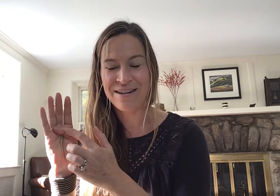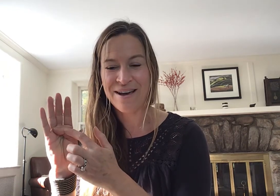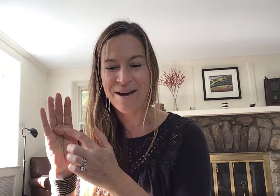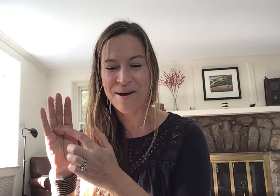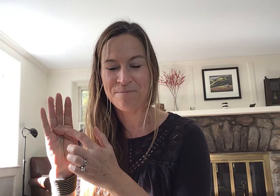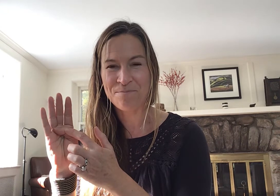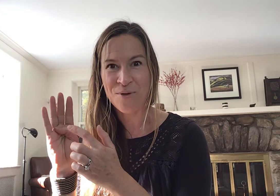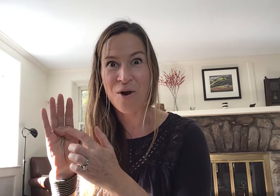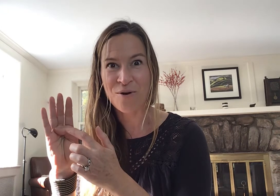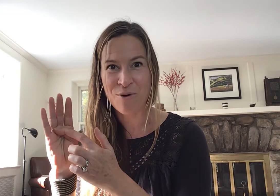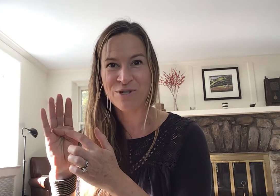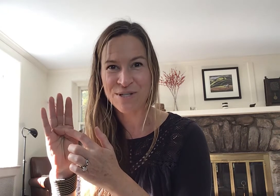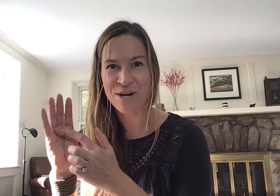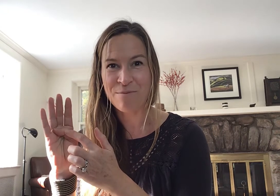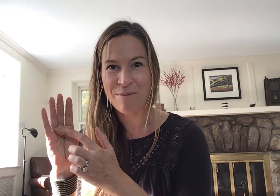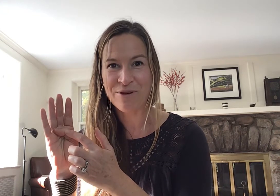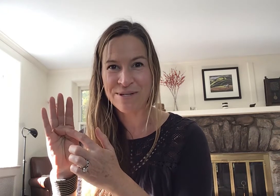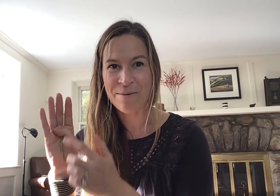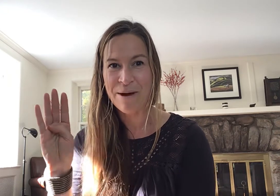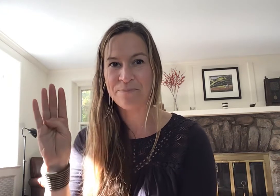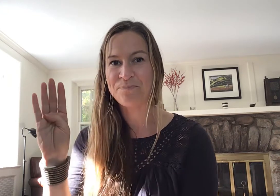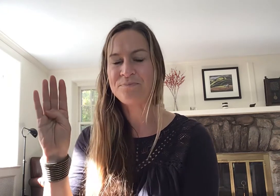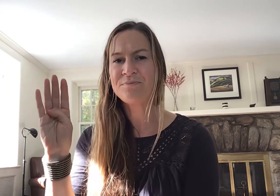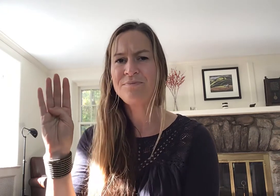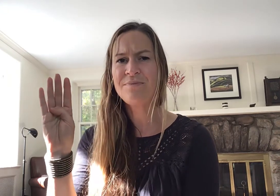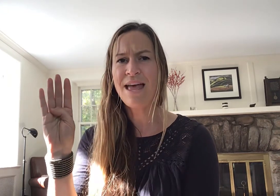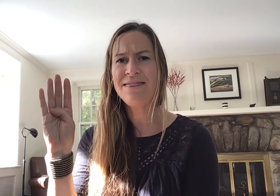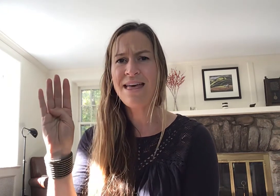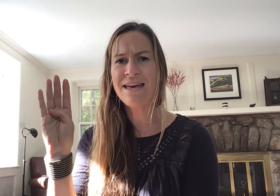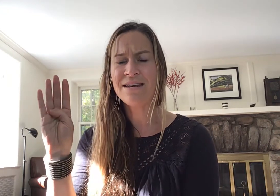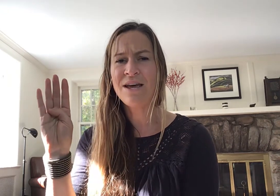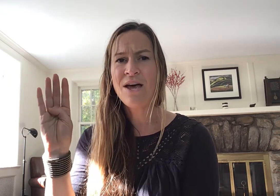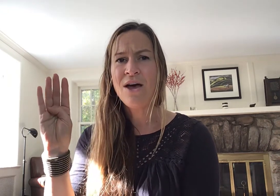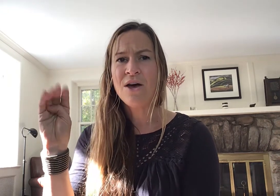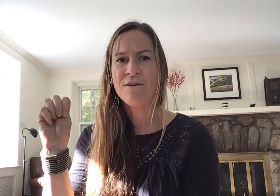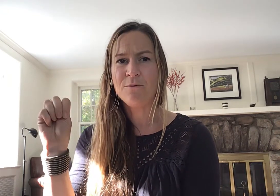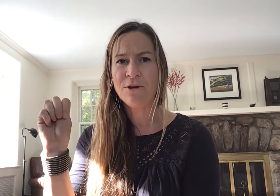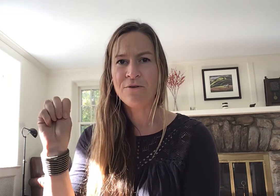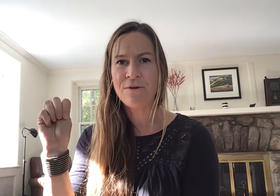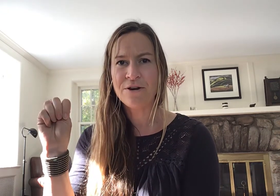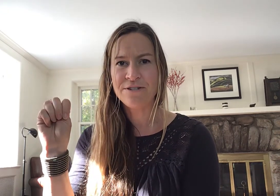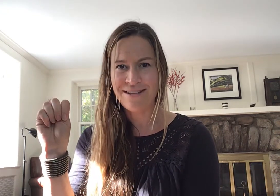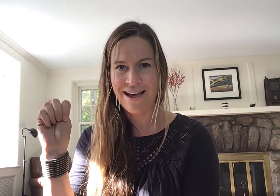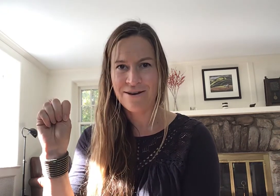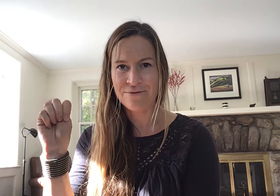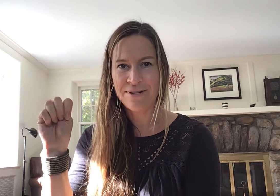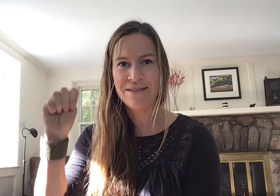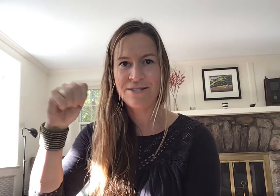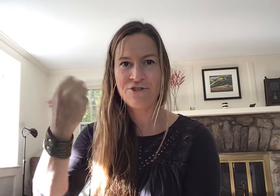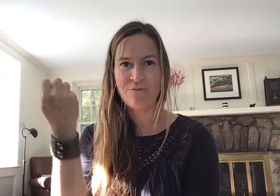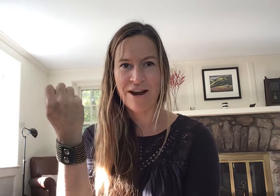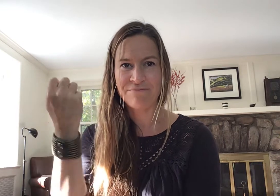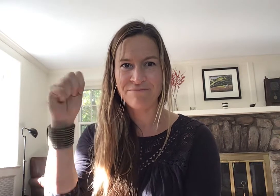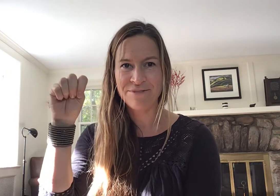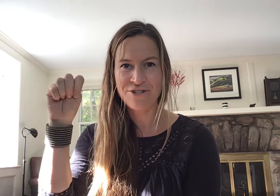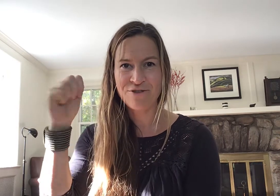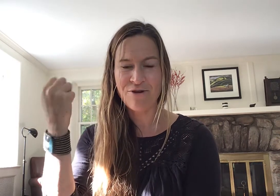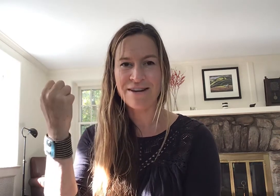our emotions and our memories come out and then if you put your fingers down this is your brain this is your brain